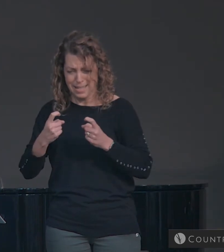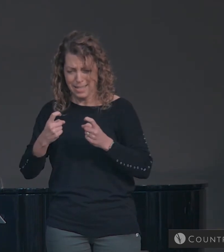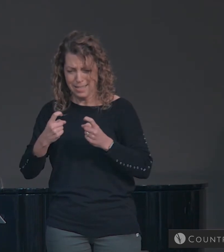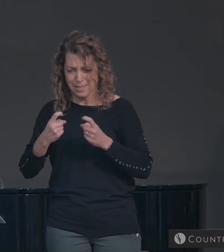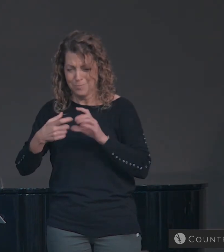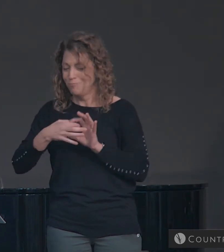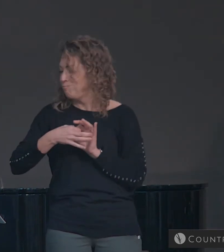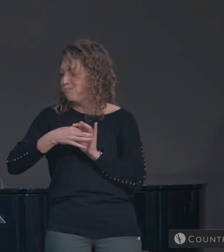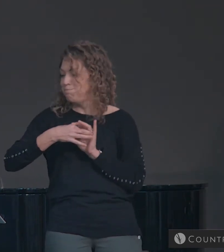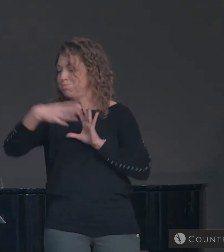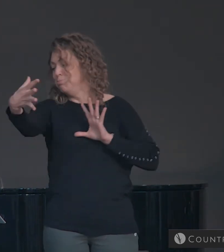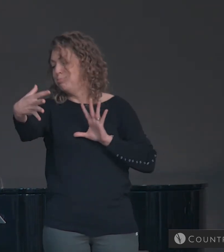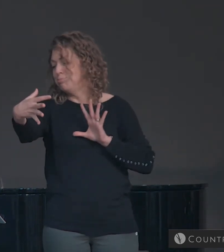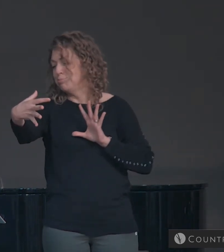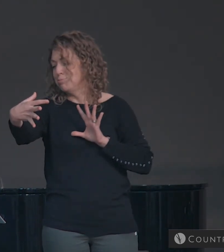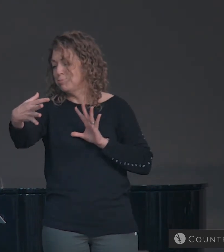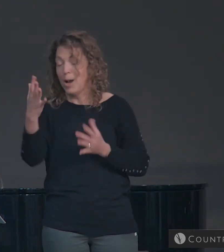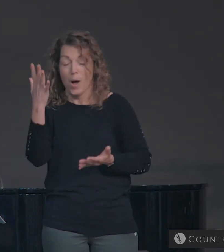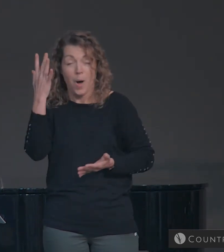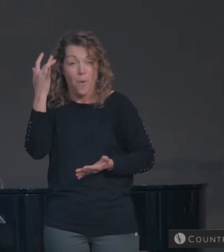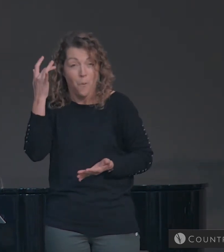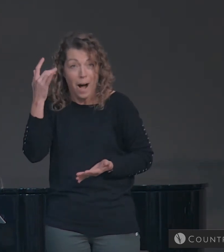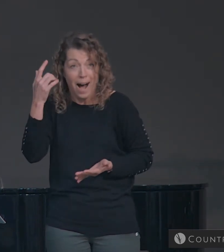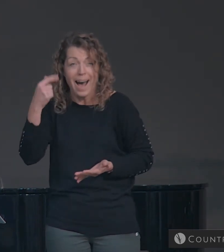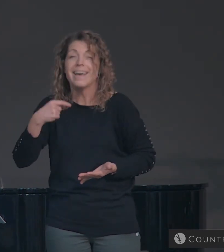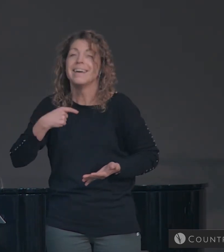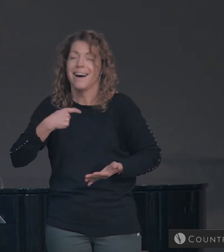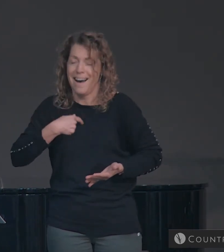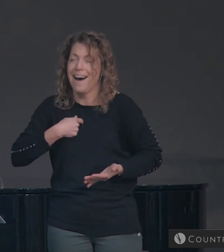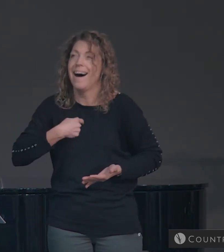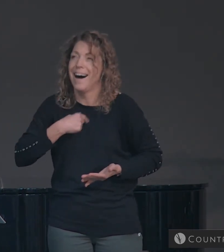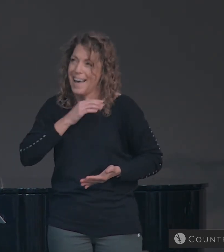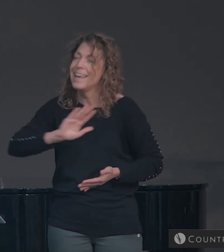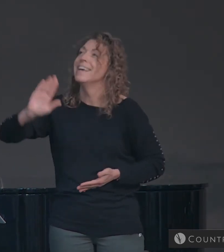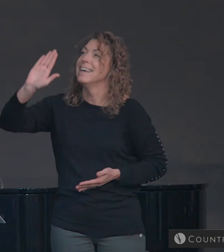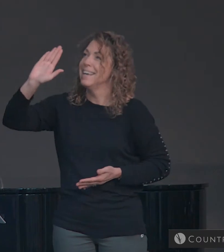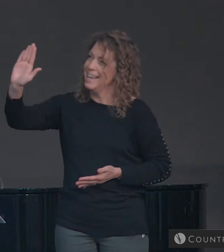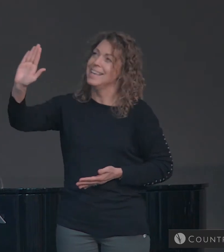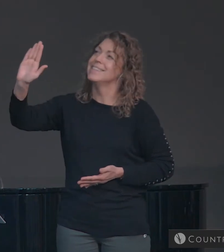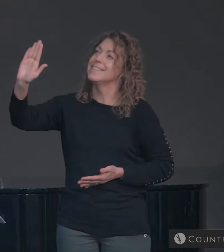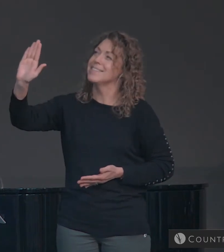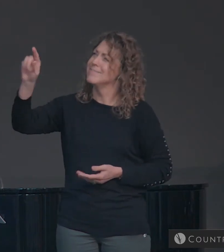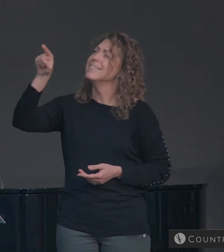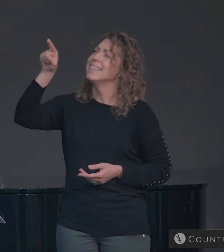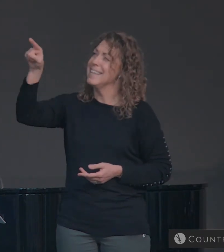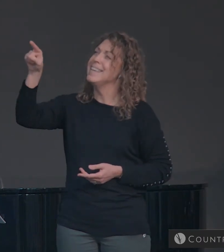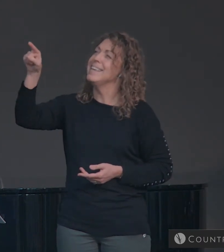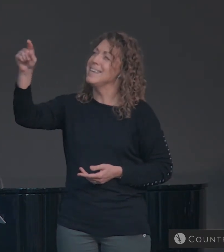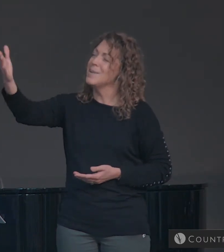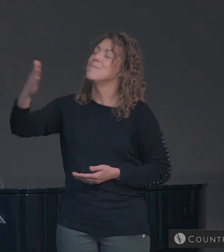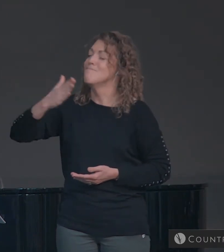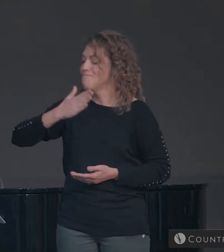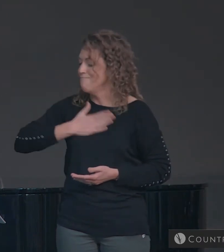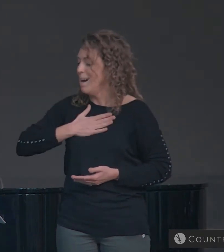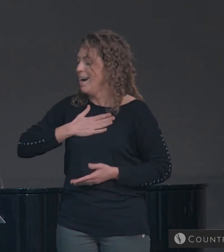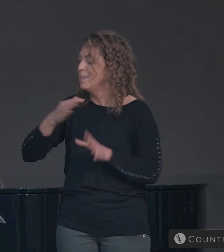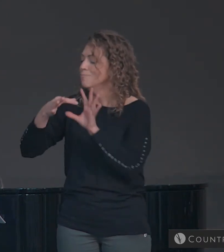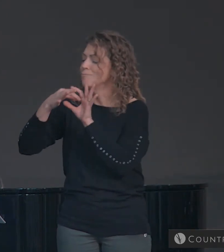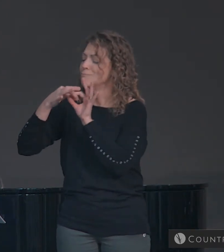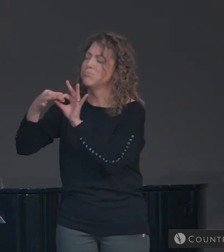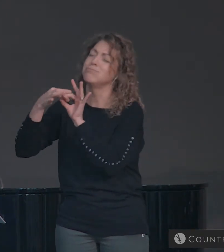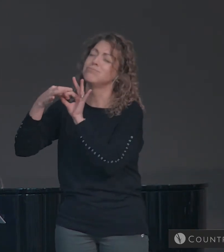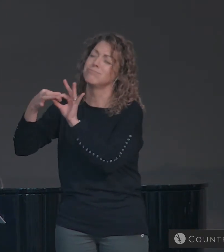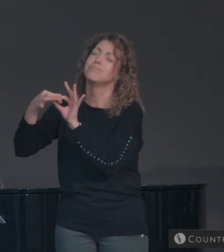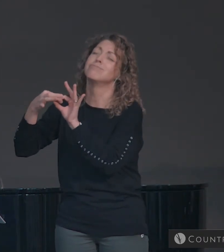victory, since grace has lost its grip on me. For I